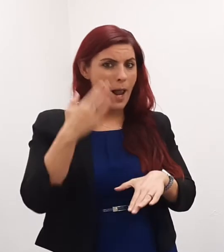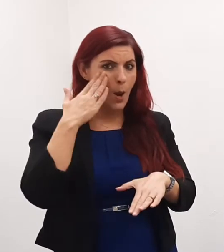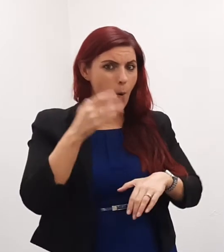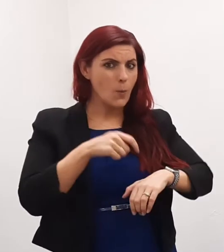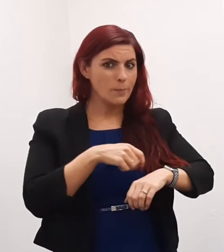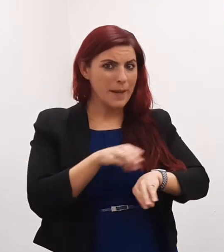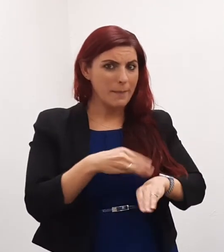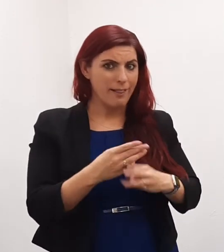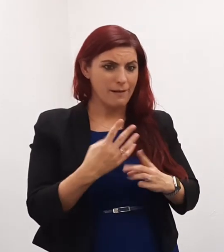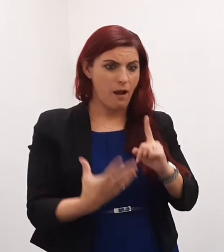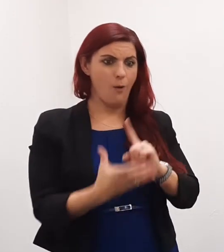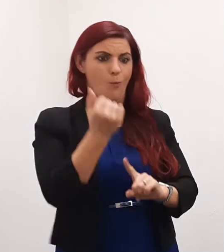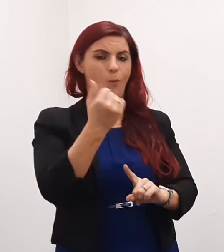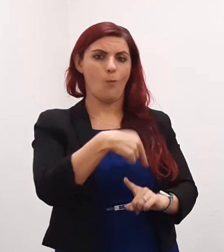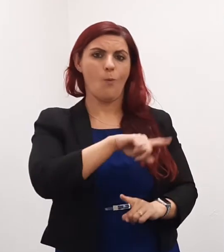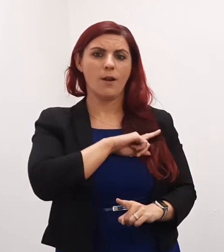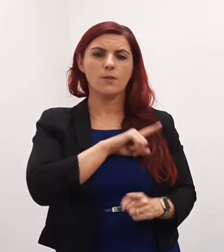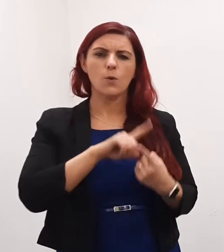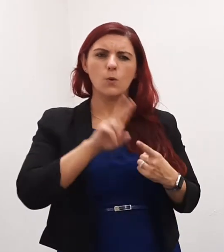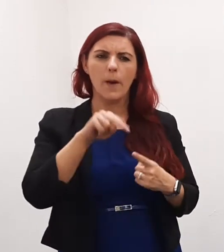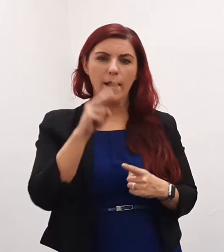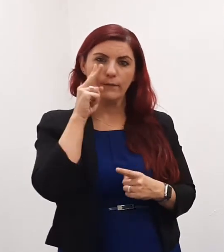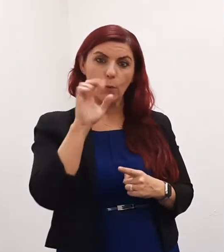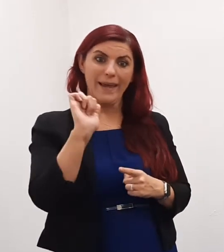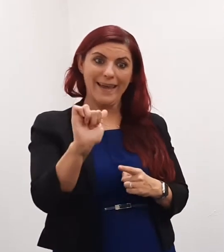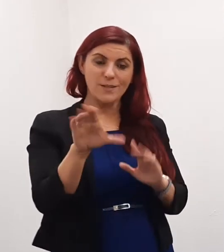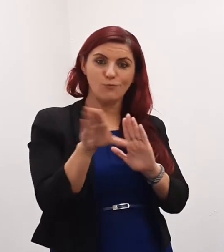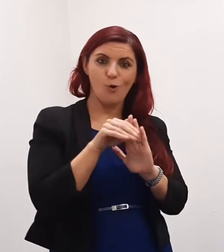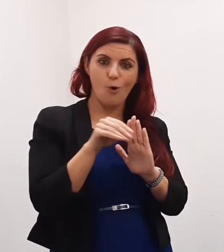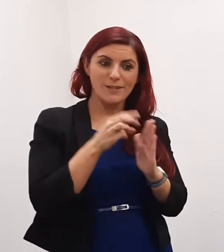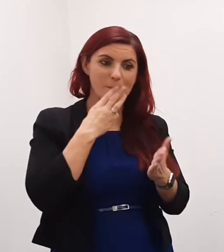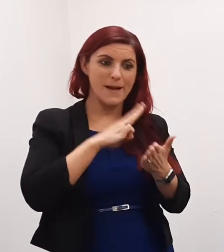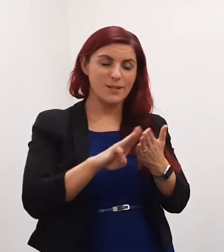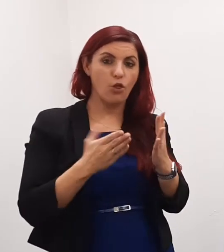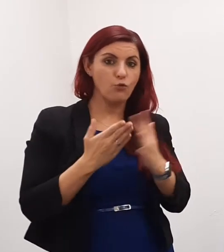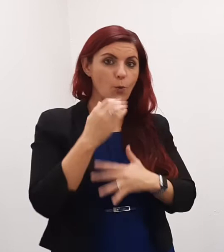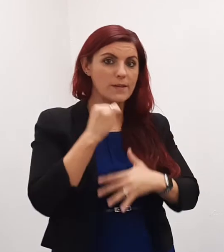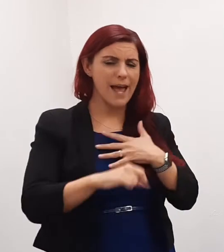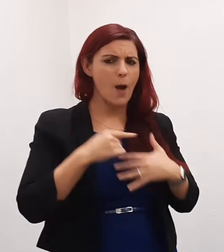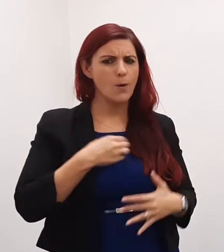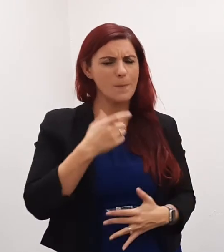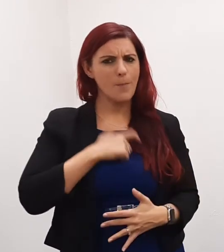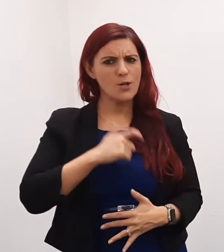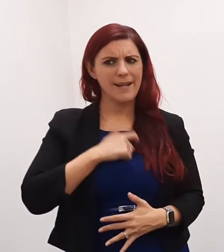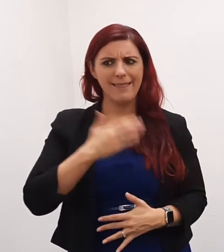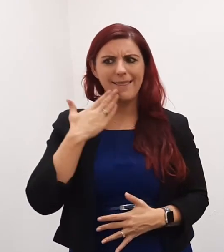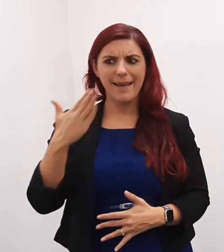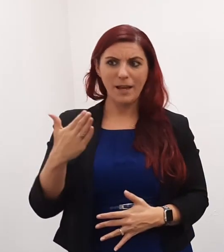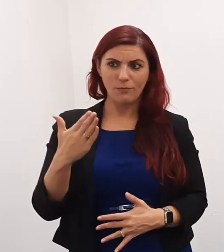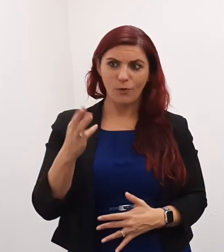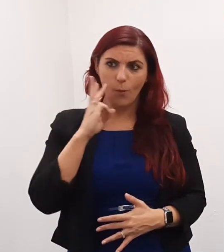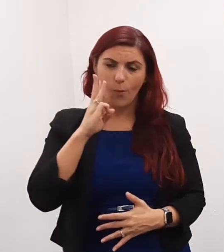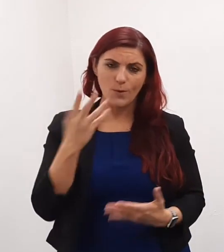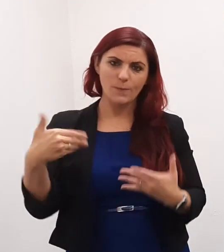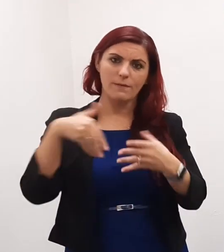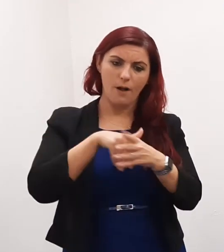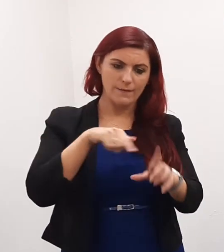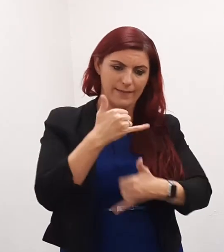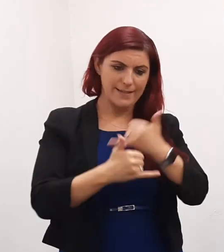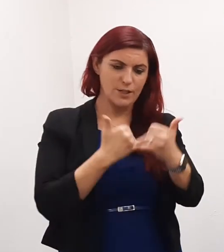You can view his recorded address at various intervals throughout the day and I want to personally thank Riyadh for his participation in this year's festival.